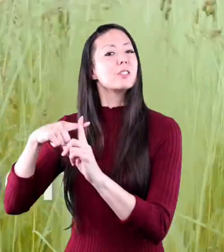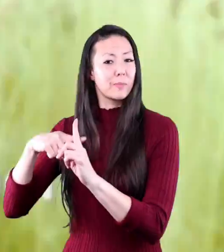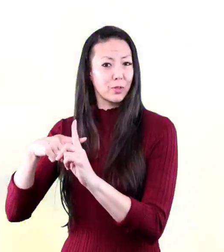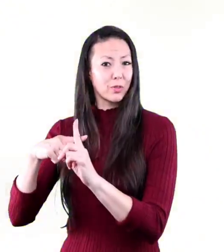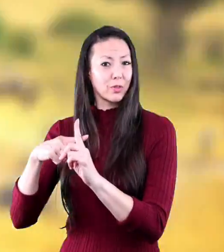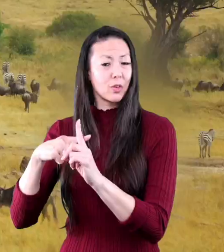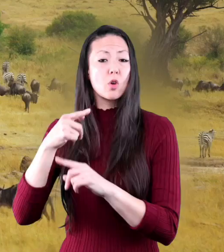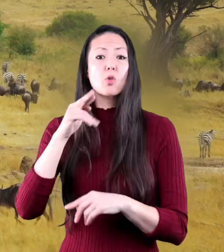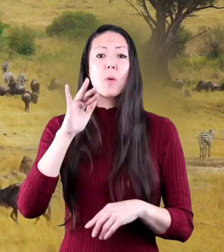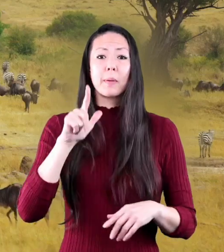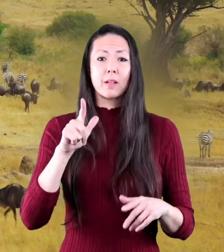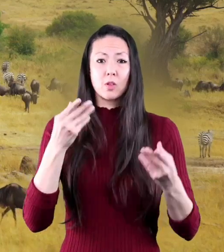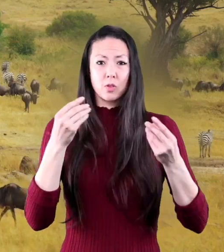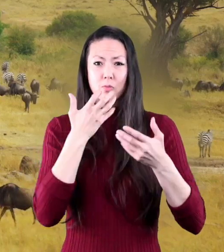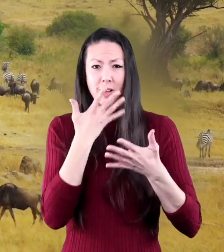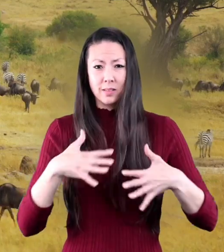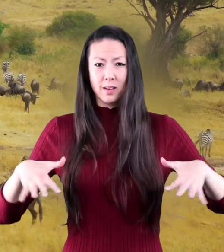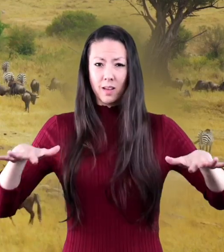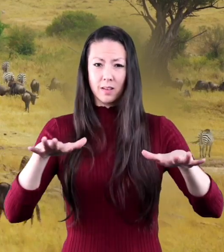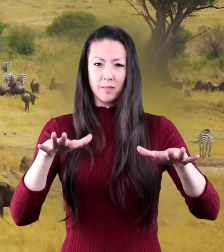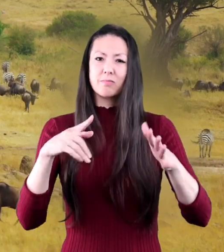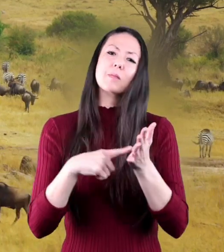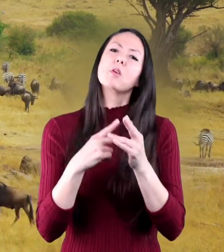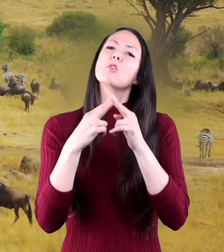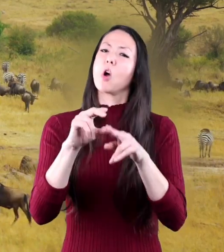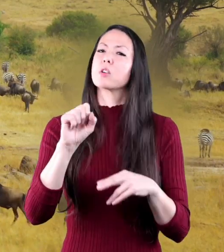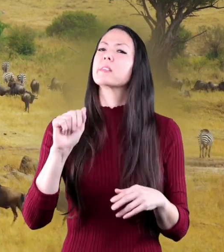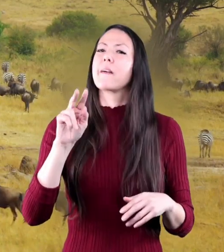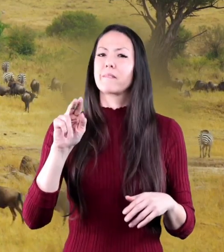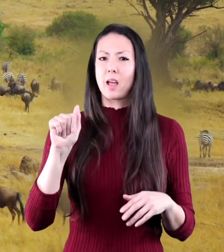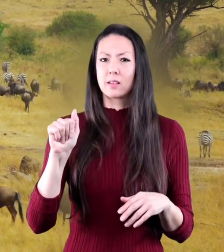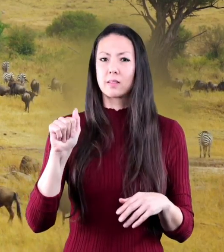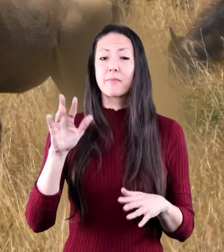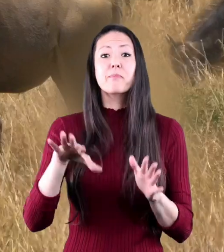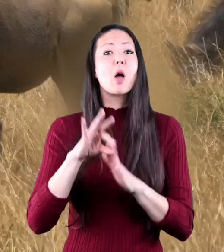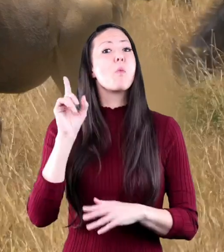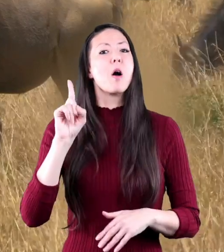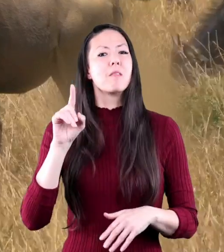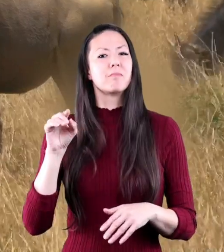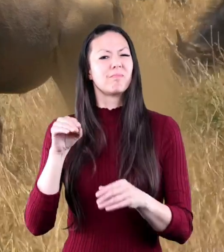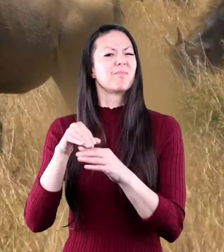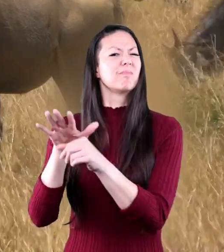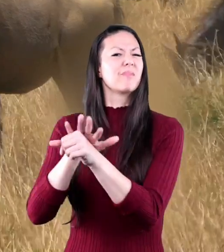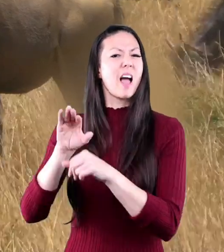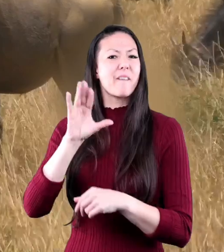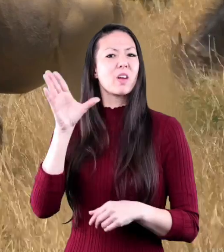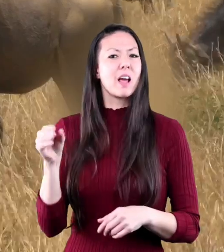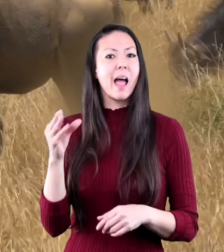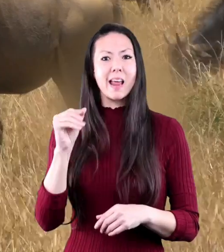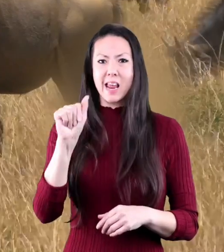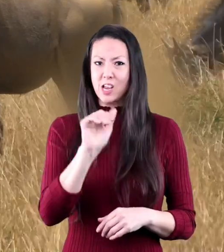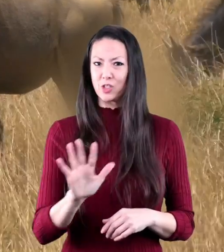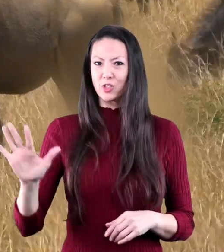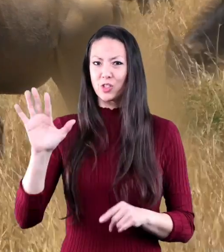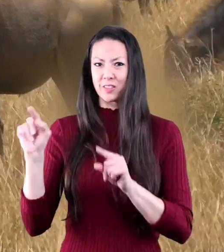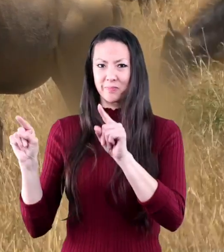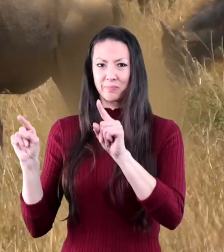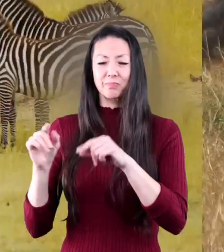tropical grasslands are sometimes called savannas they are found in parts of africa and asia the